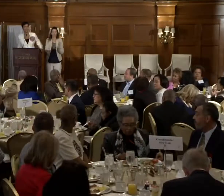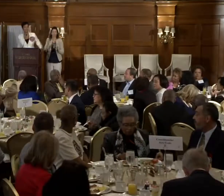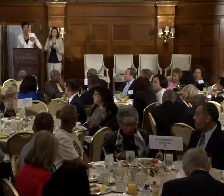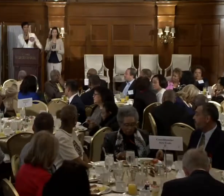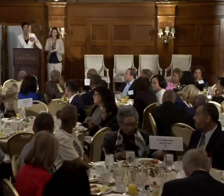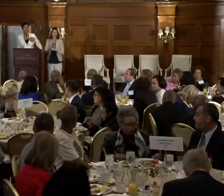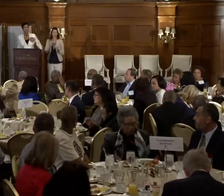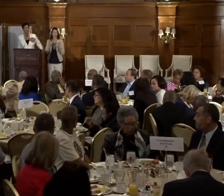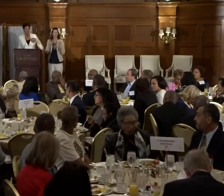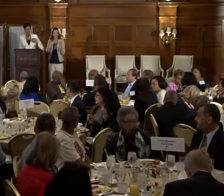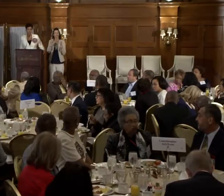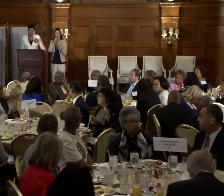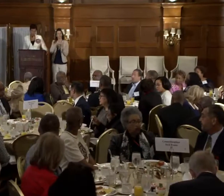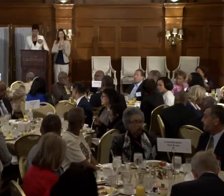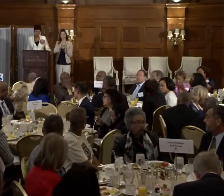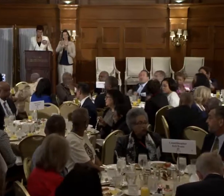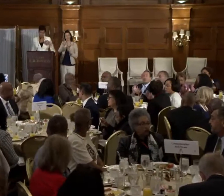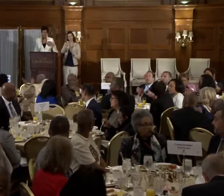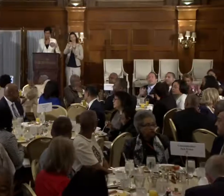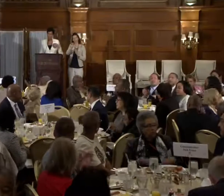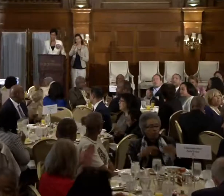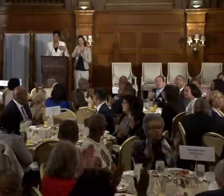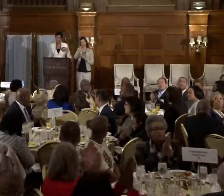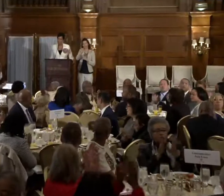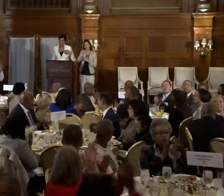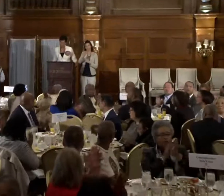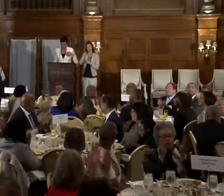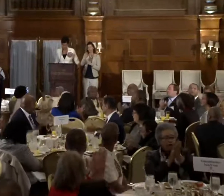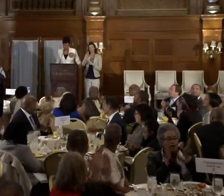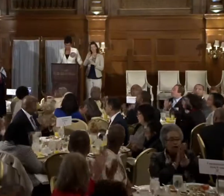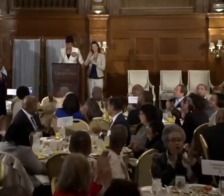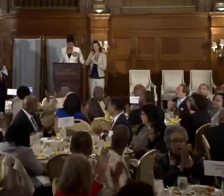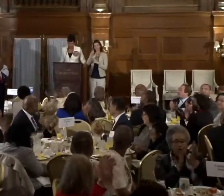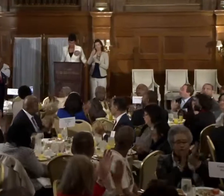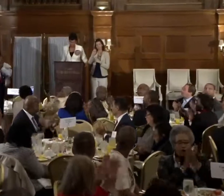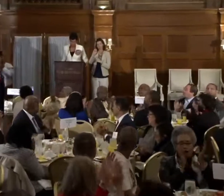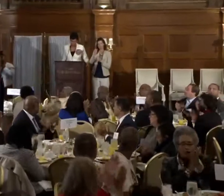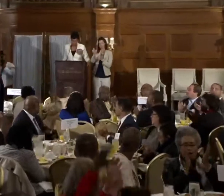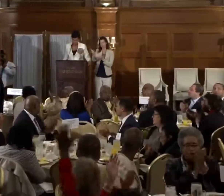Vincent Orange for his leadership on Emancipation Day.